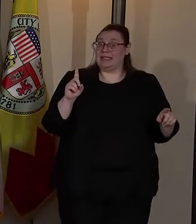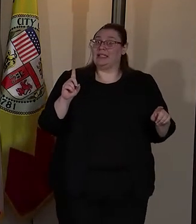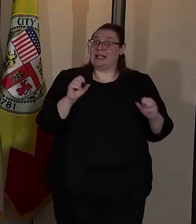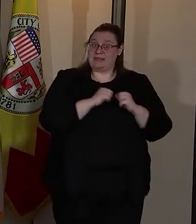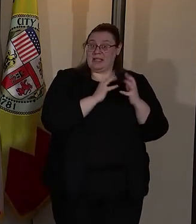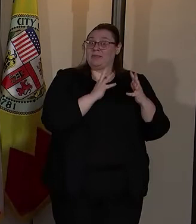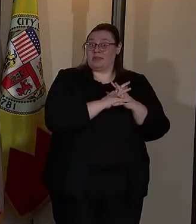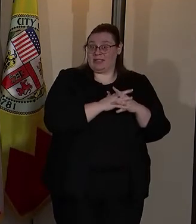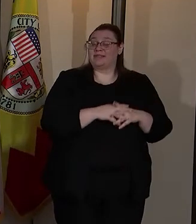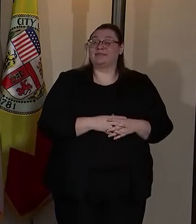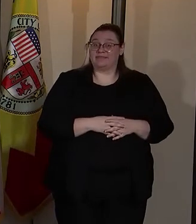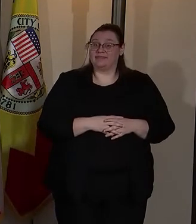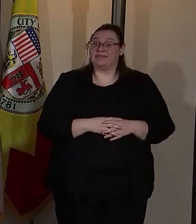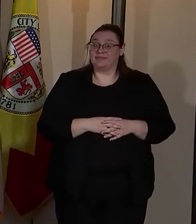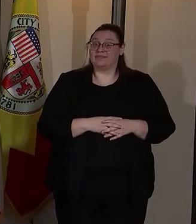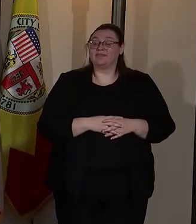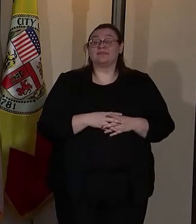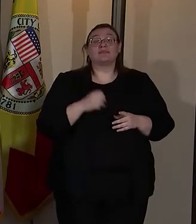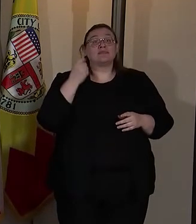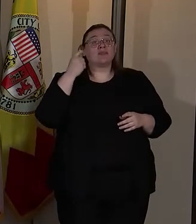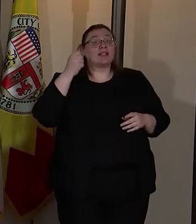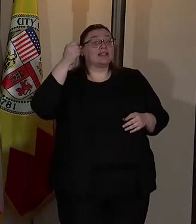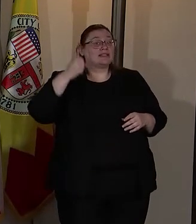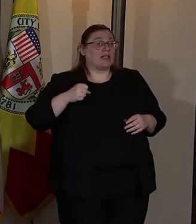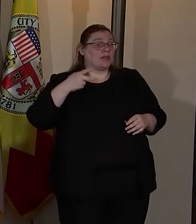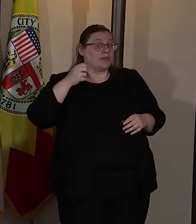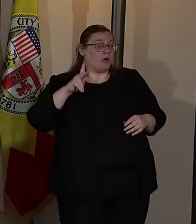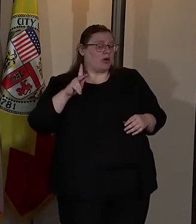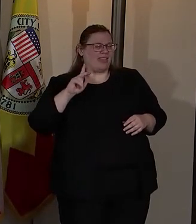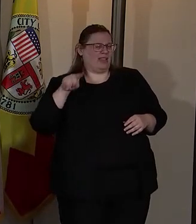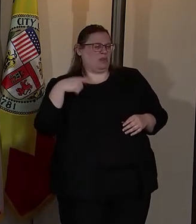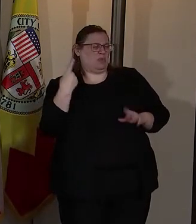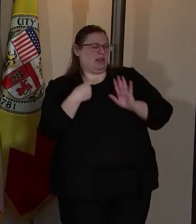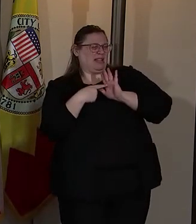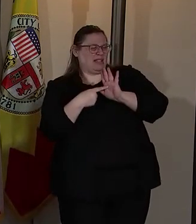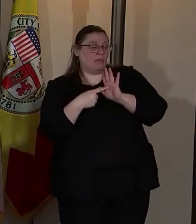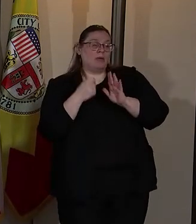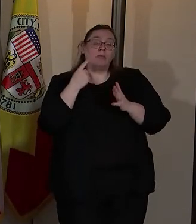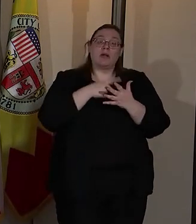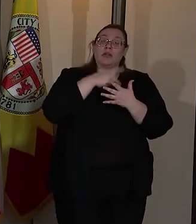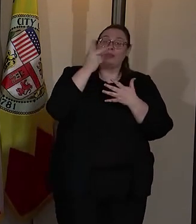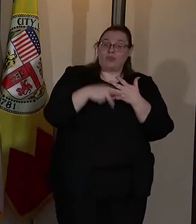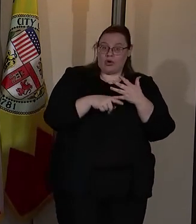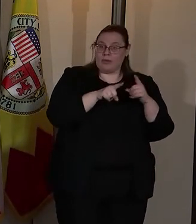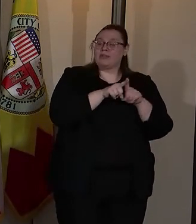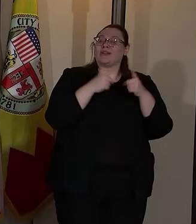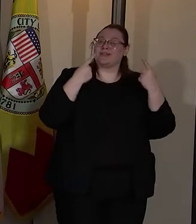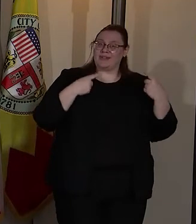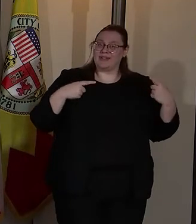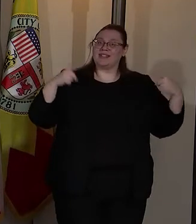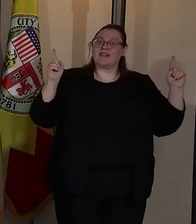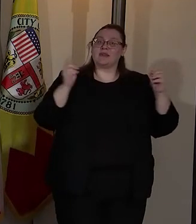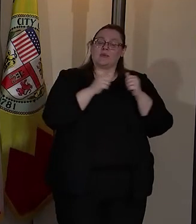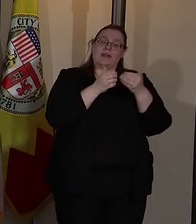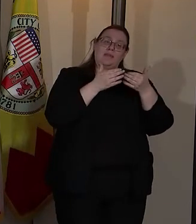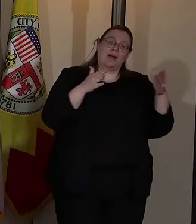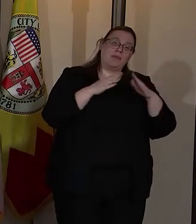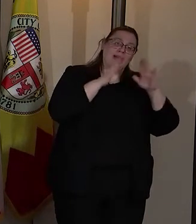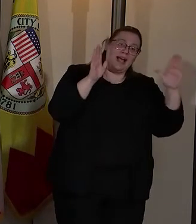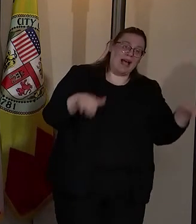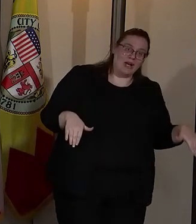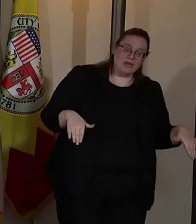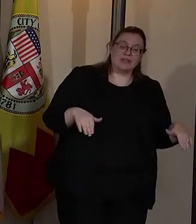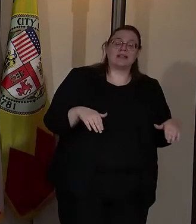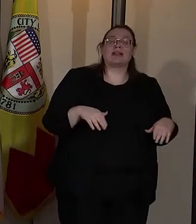implemented. While South Park is but one example, the program has also proven successful at public housing communities in